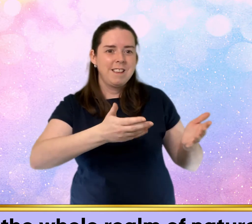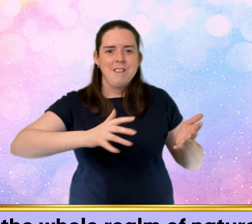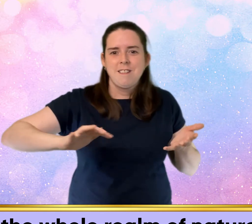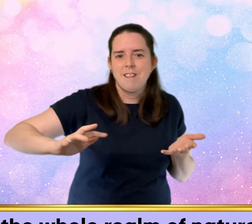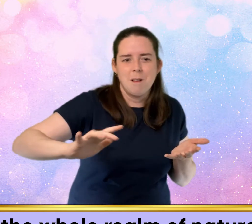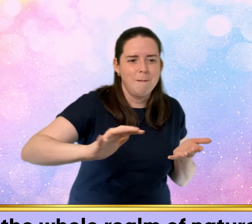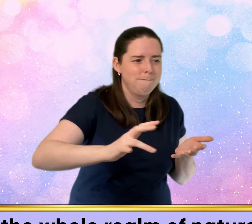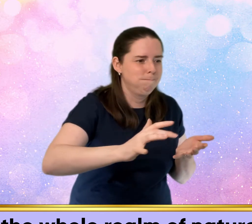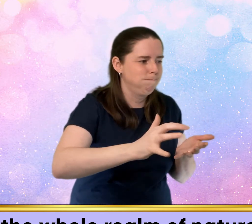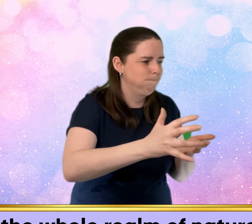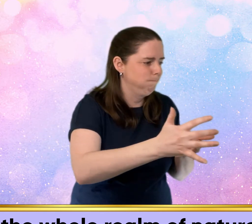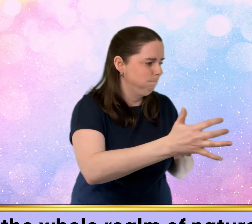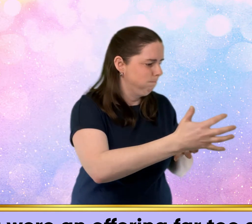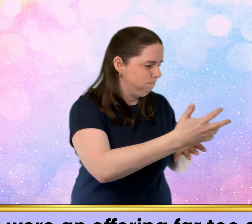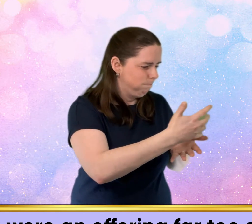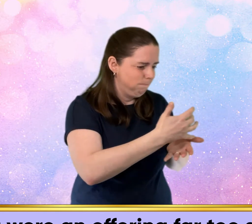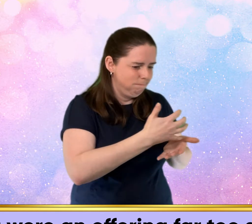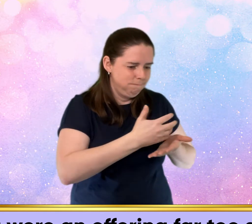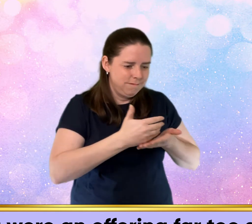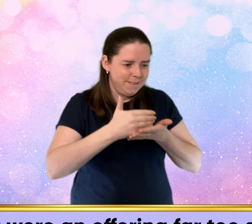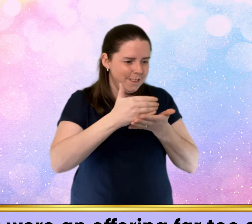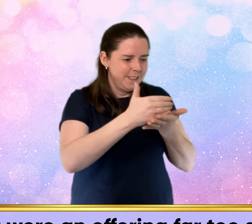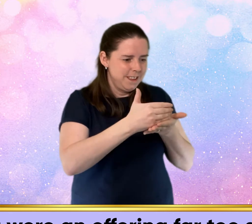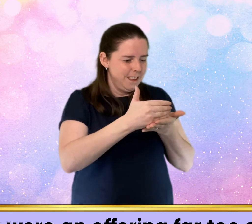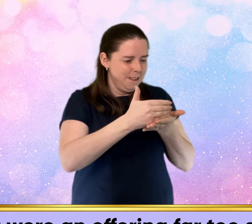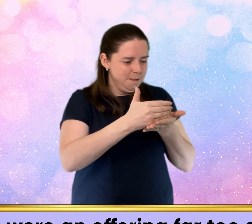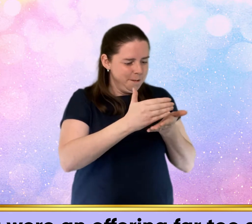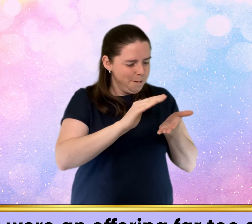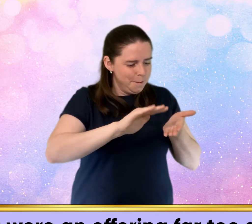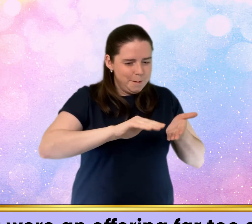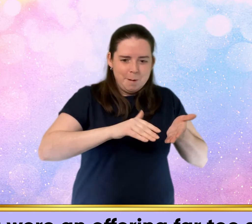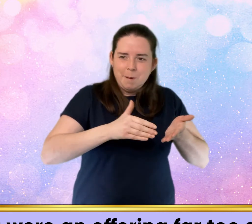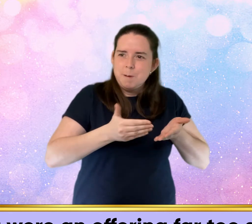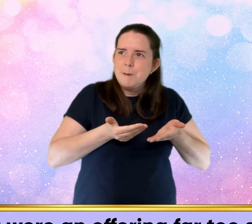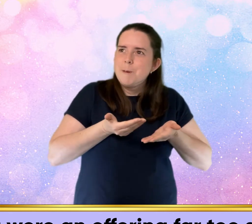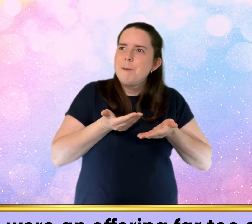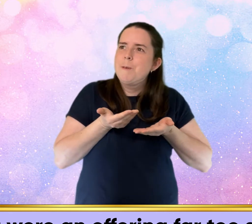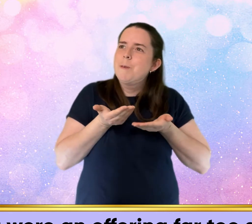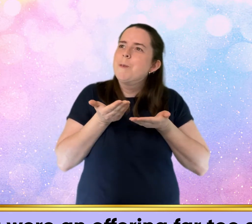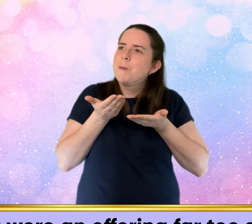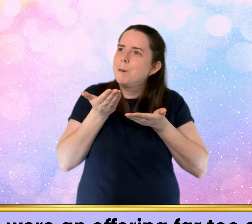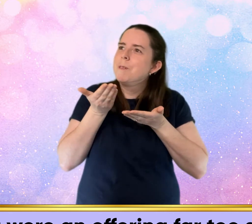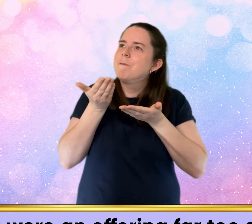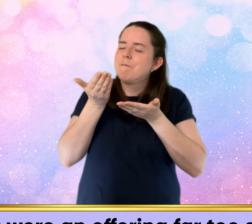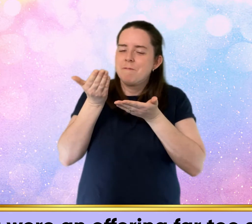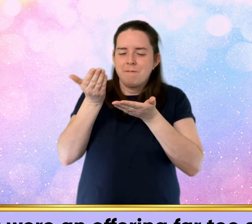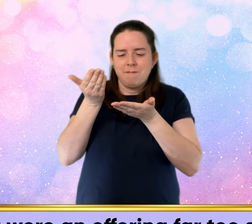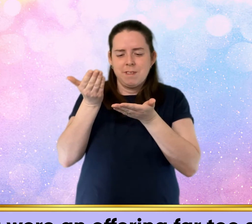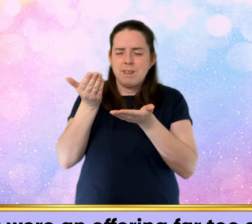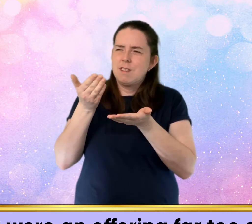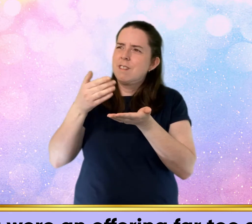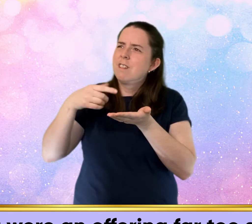mine That poor and offering